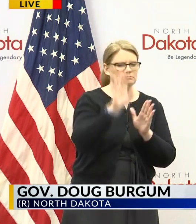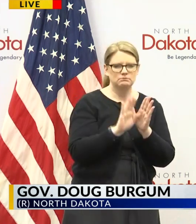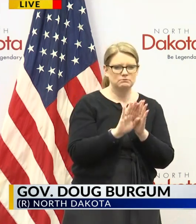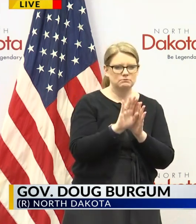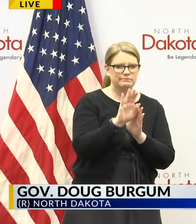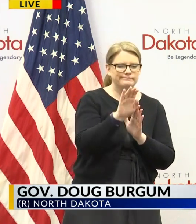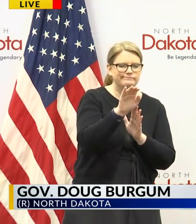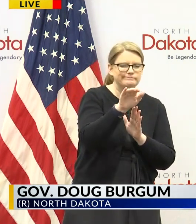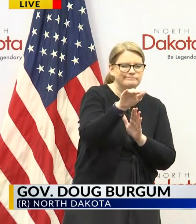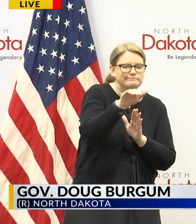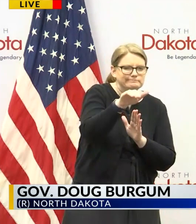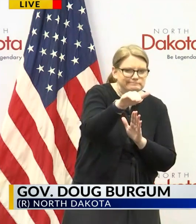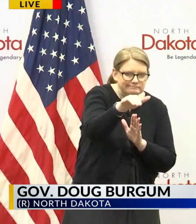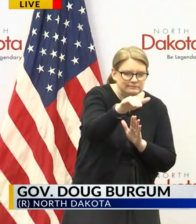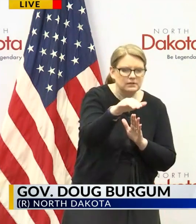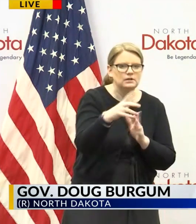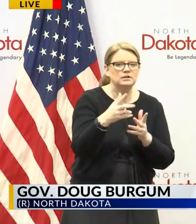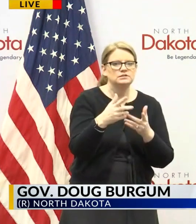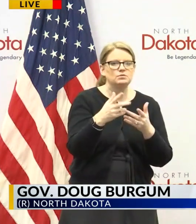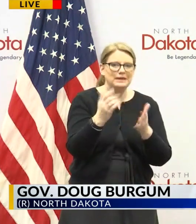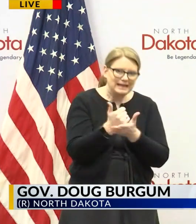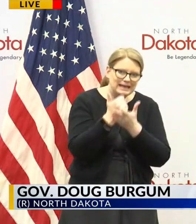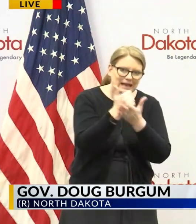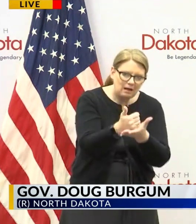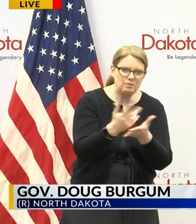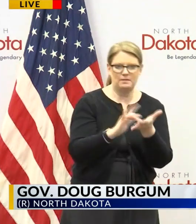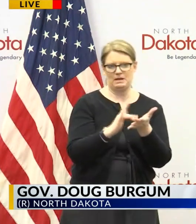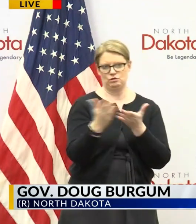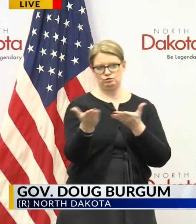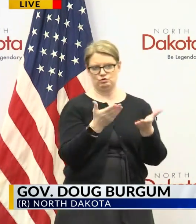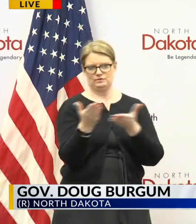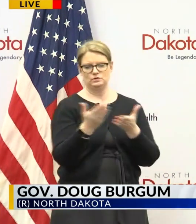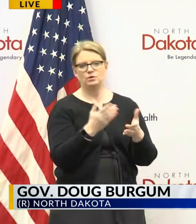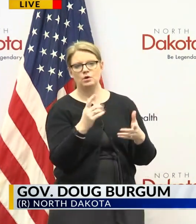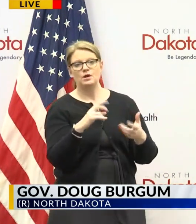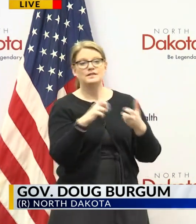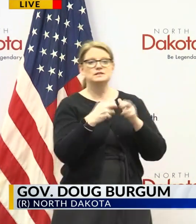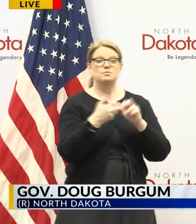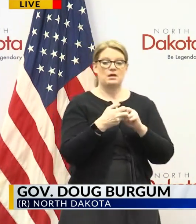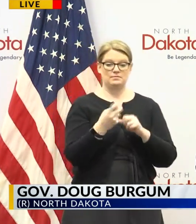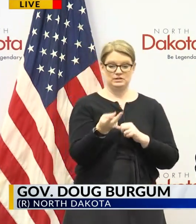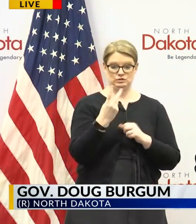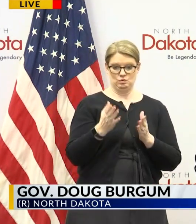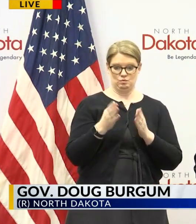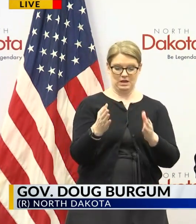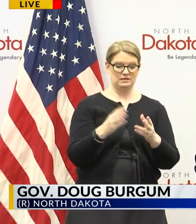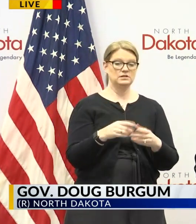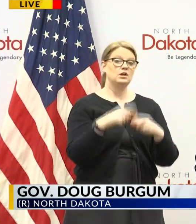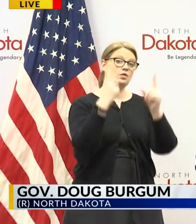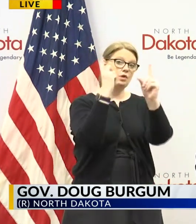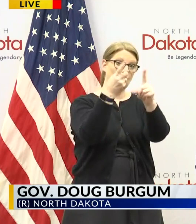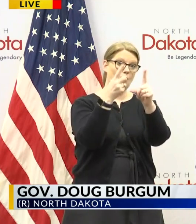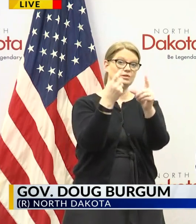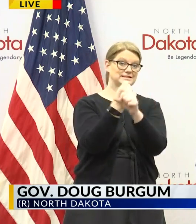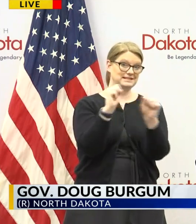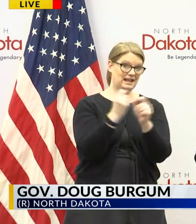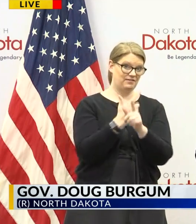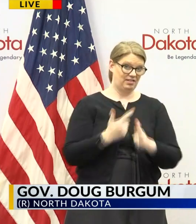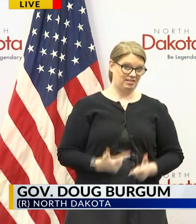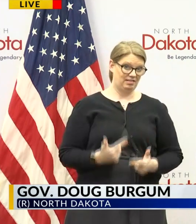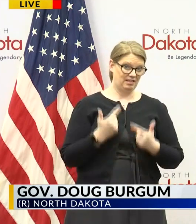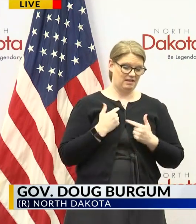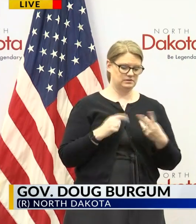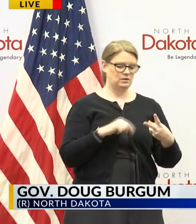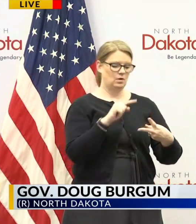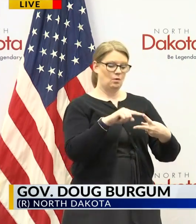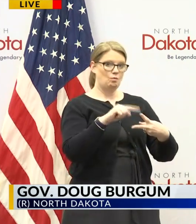for medical services so we're working this problem in two ways if the goal is to save lives there's two things we're doing one is